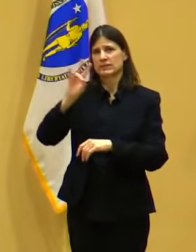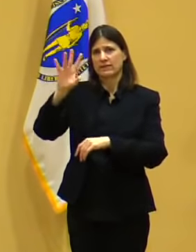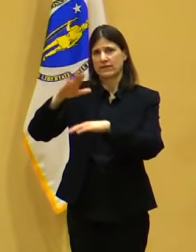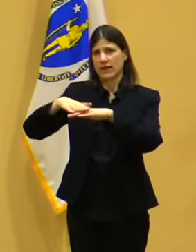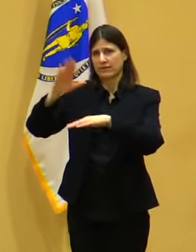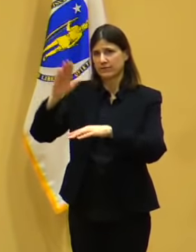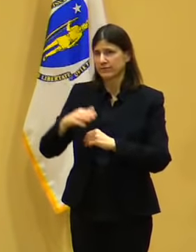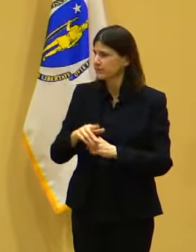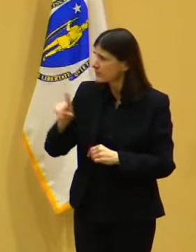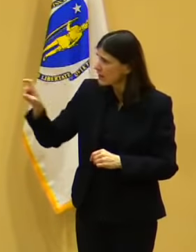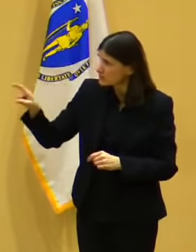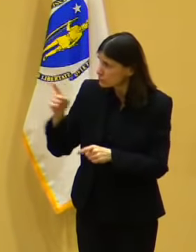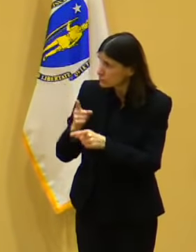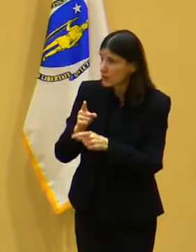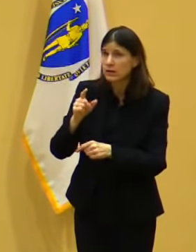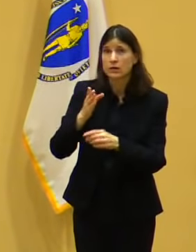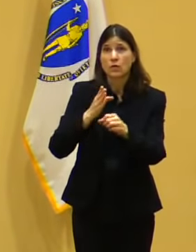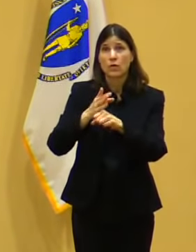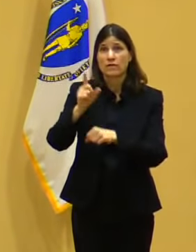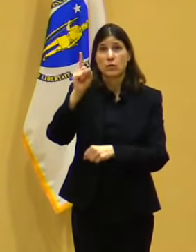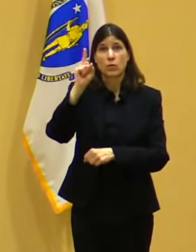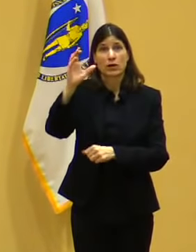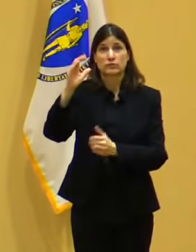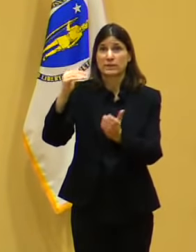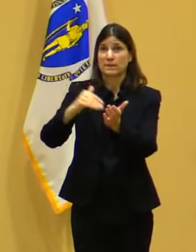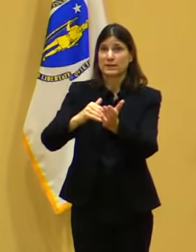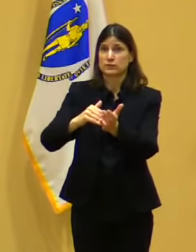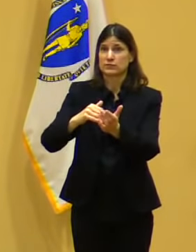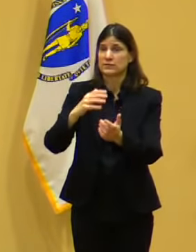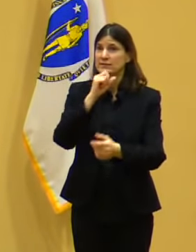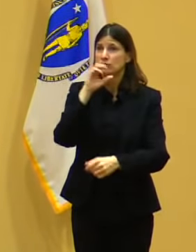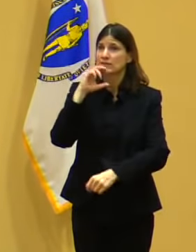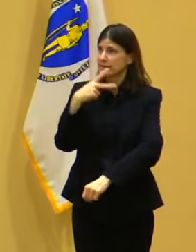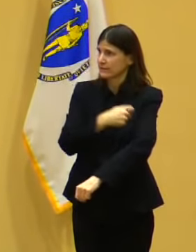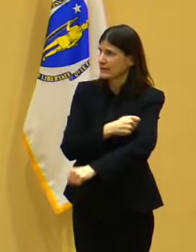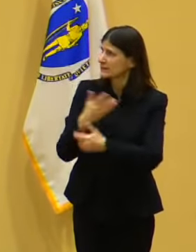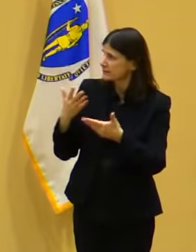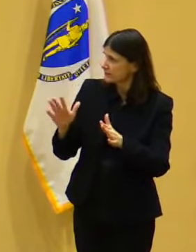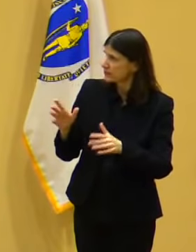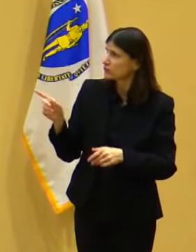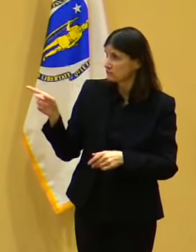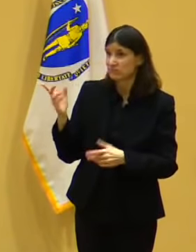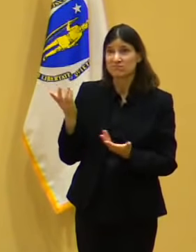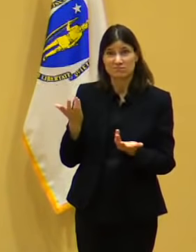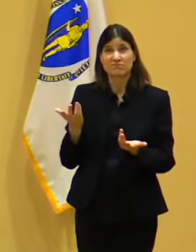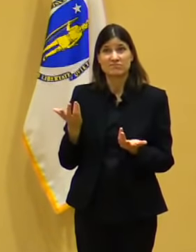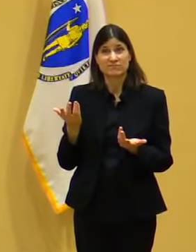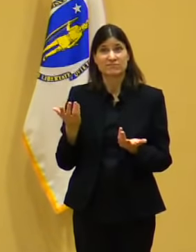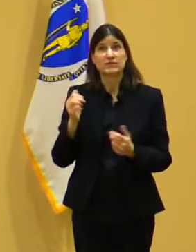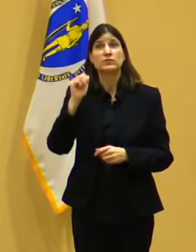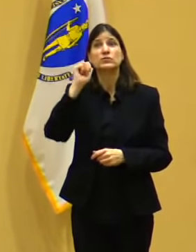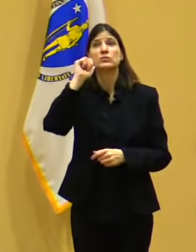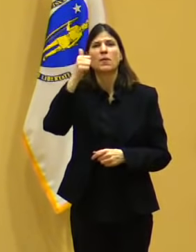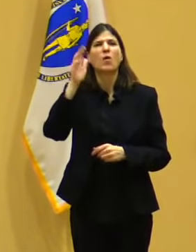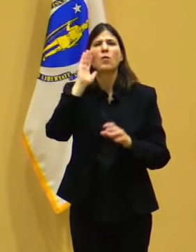point of people over the age of 75 will know a lot more about this tomorrow when we get sort of updated on the data load.